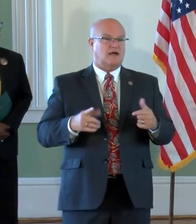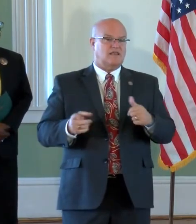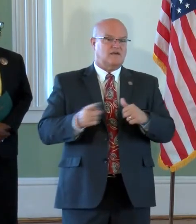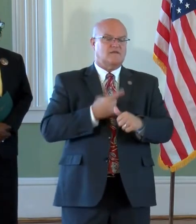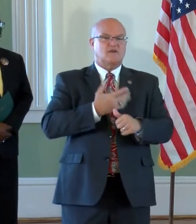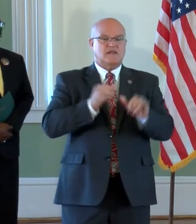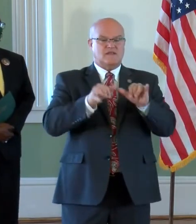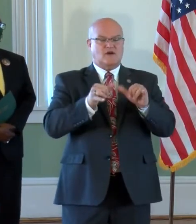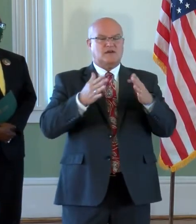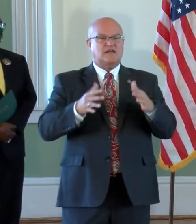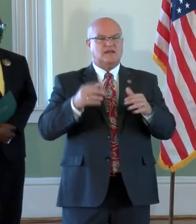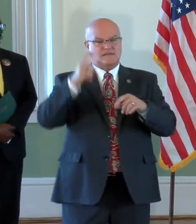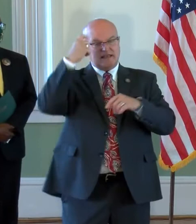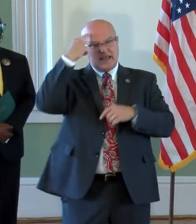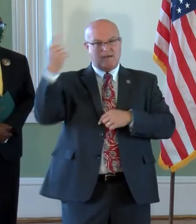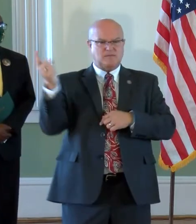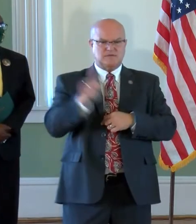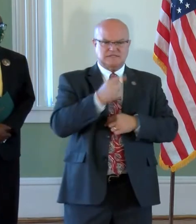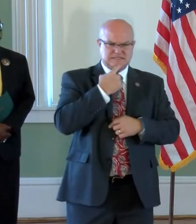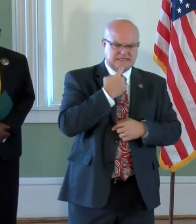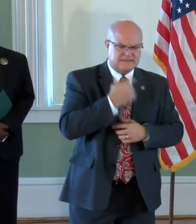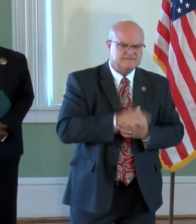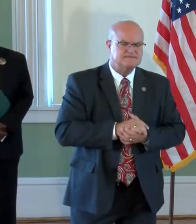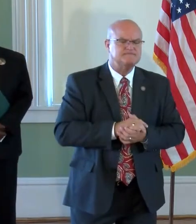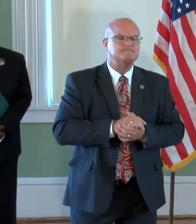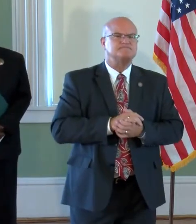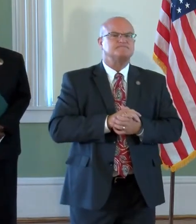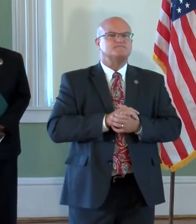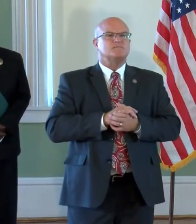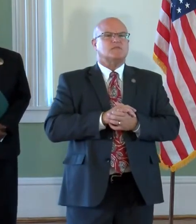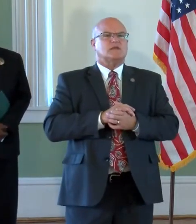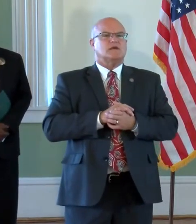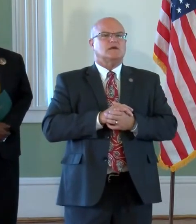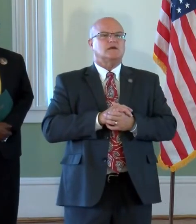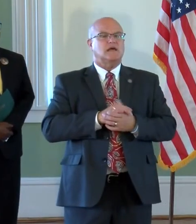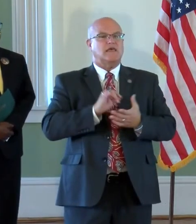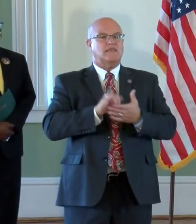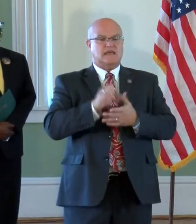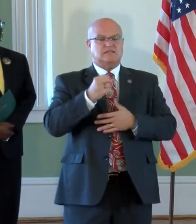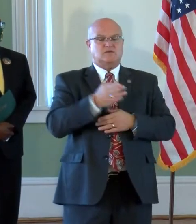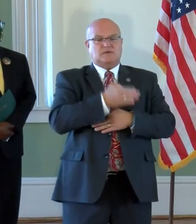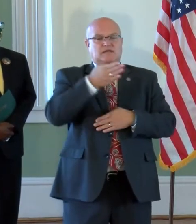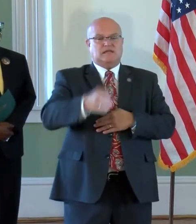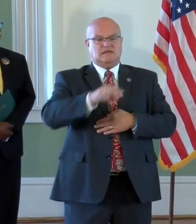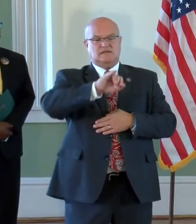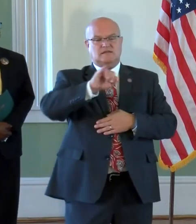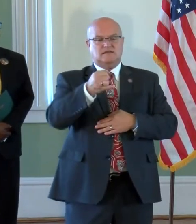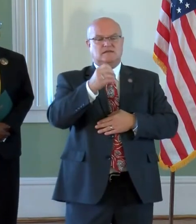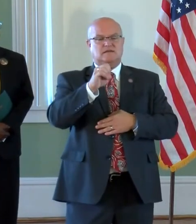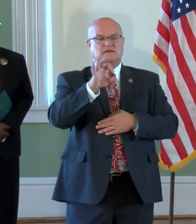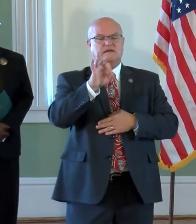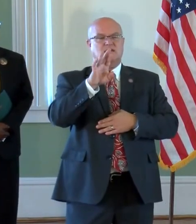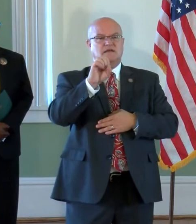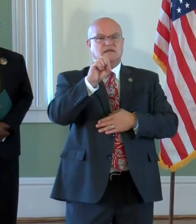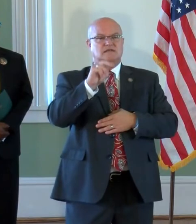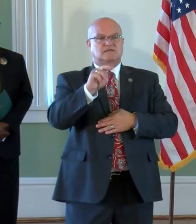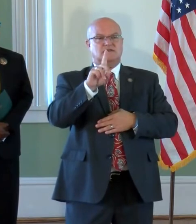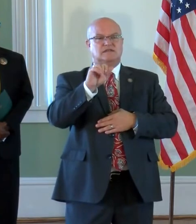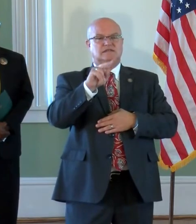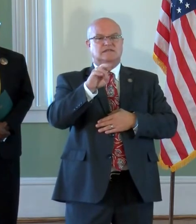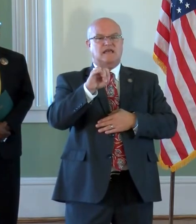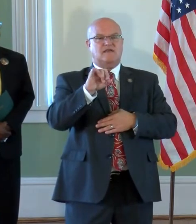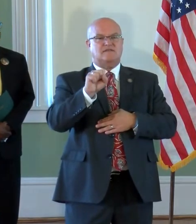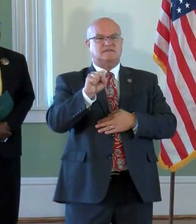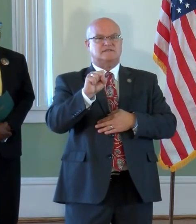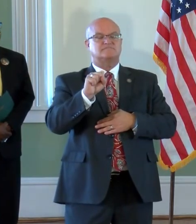architect of the Capitol came back to Curt in the Secretary of State's office and said was that she would be next to Jefferson Davis. And so that